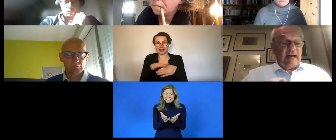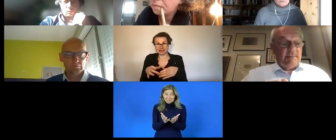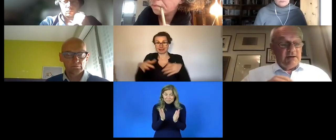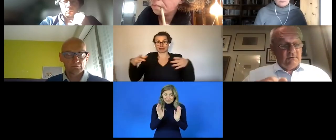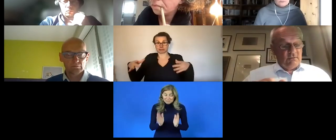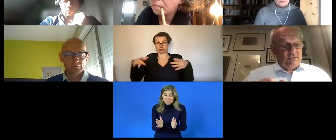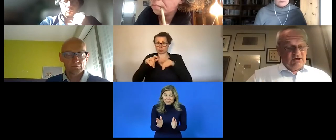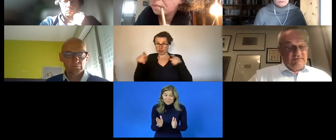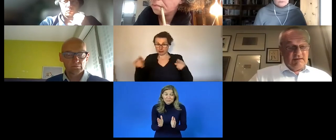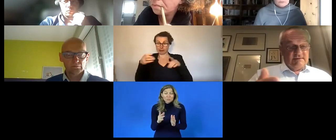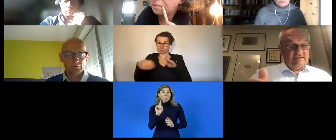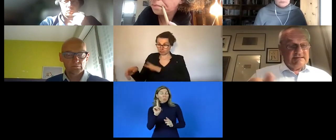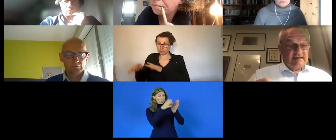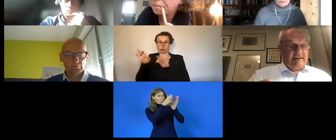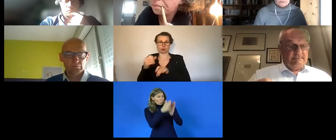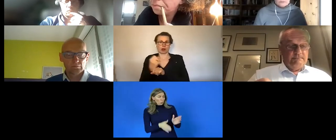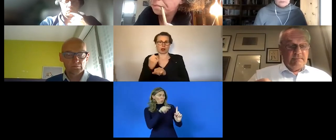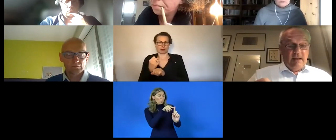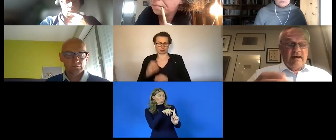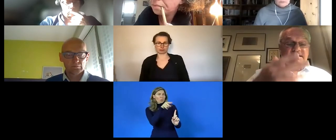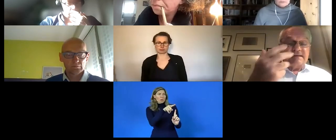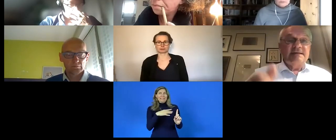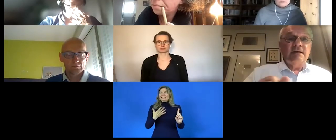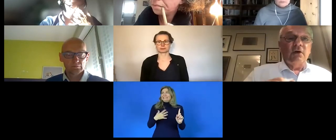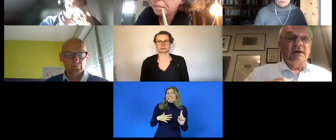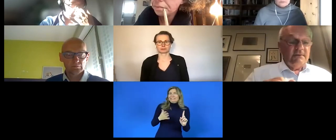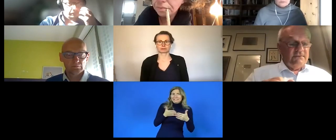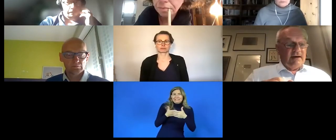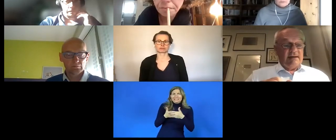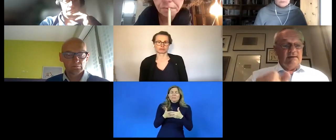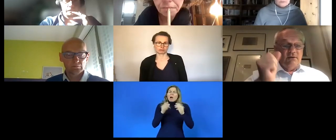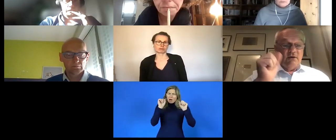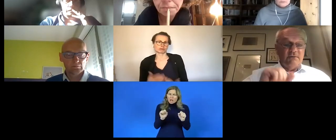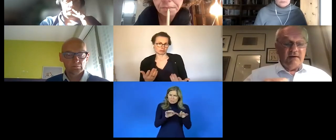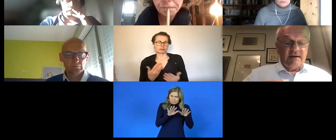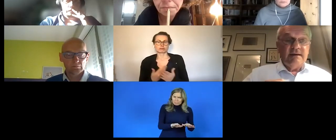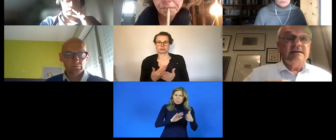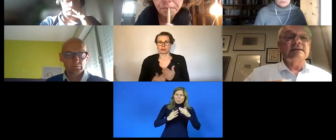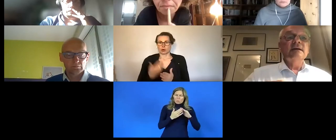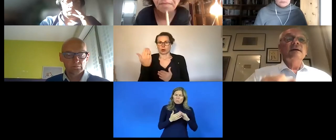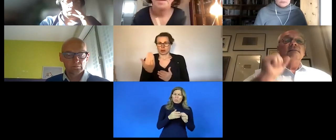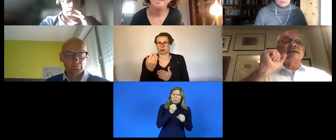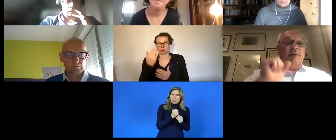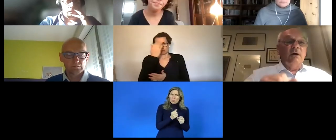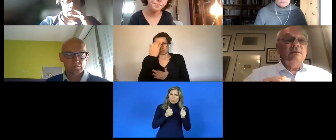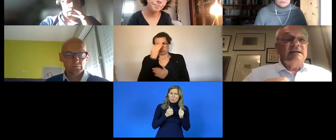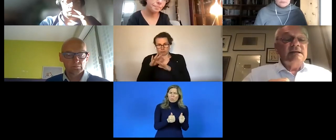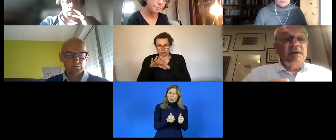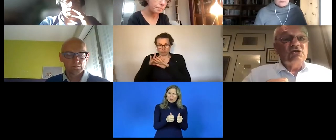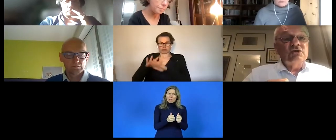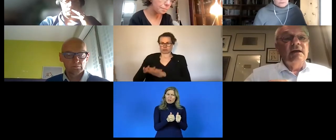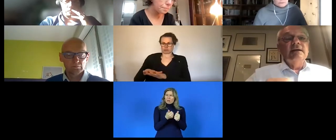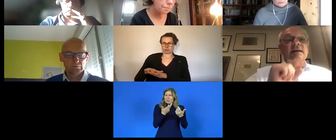need can actually live in the community in the family live work well in a company